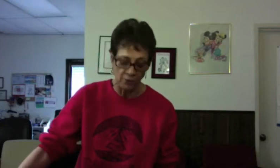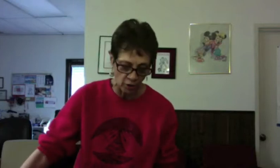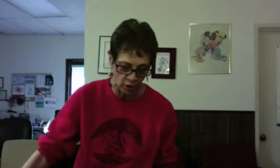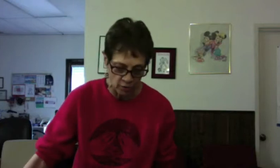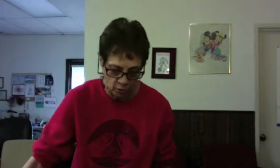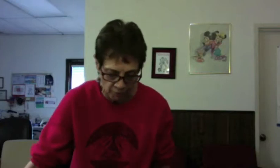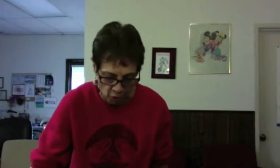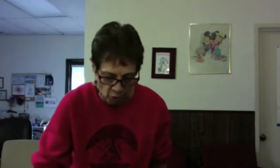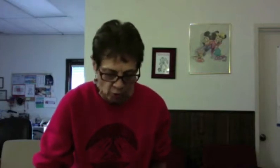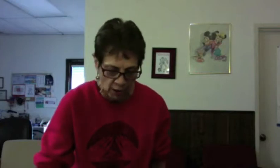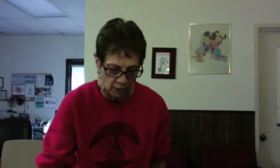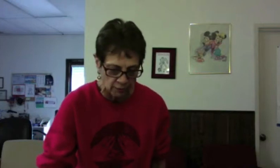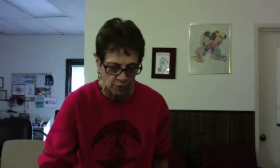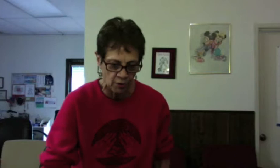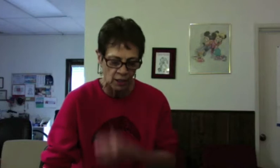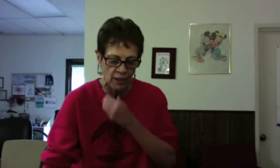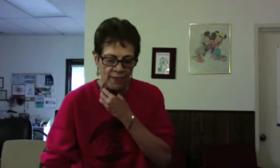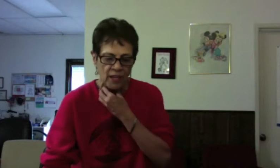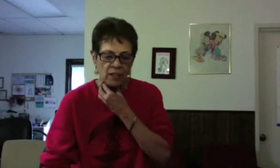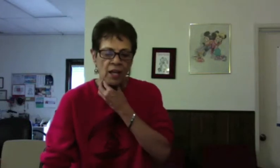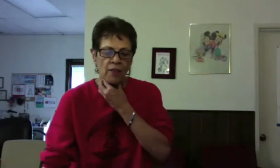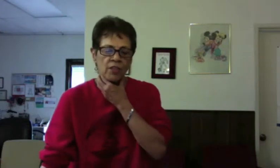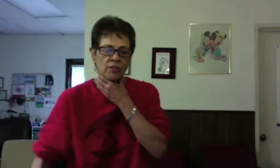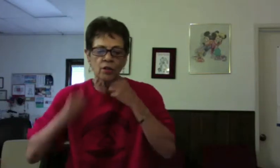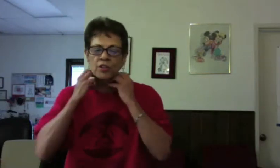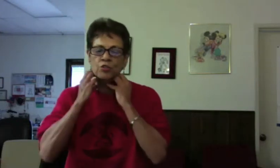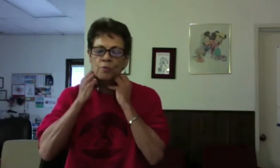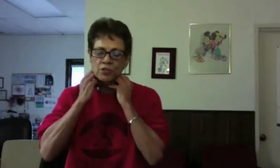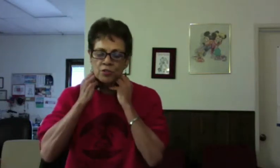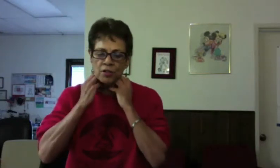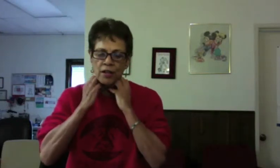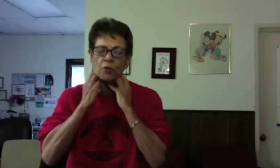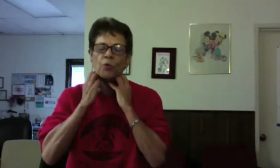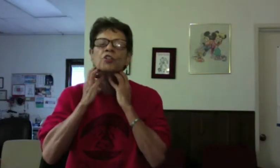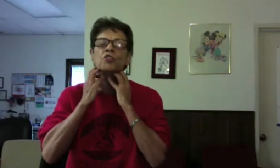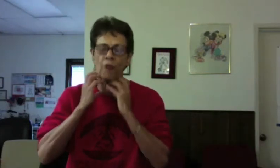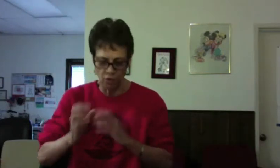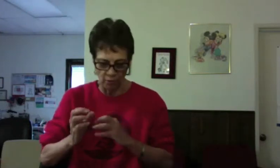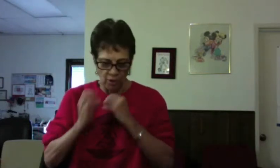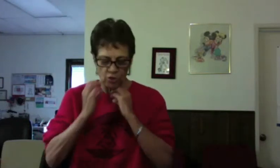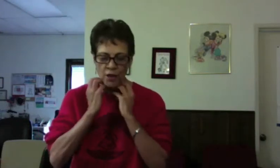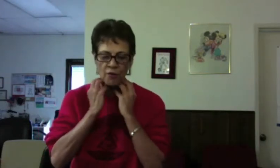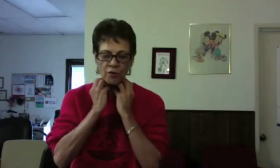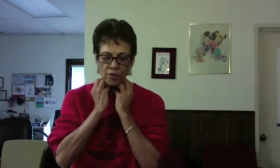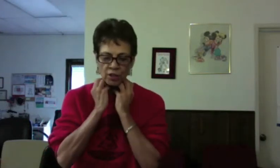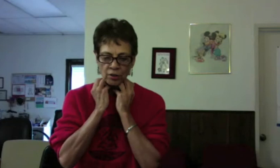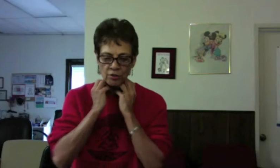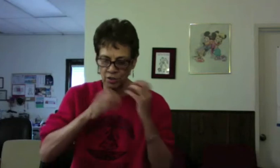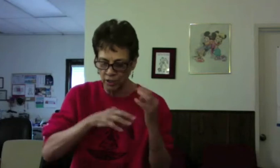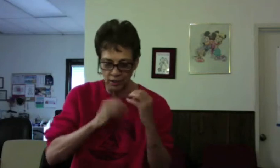you're going to sort of go. You're going to let them, you know, these two muscles that are down here, we're going to stretch them. So now they're thicker, just like on a